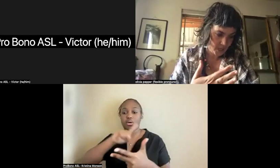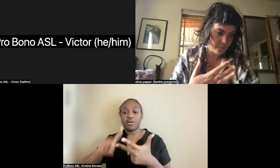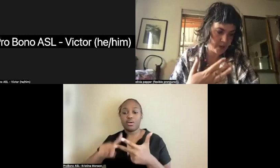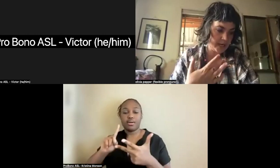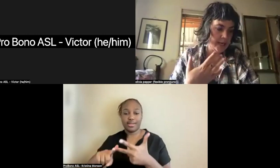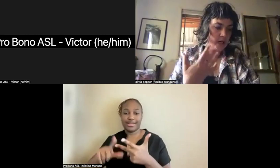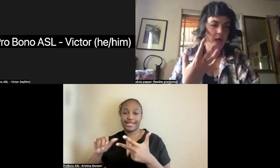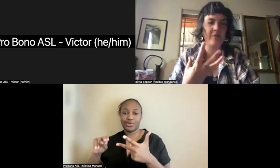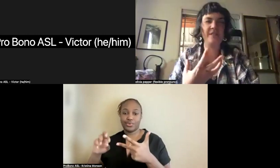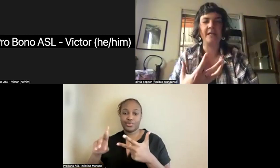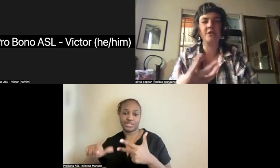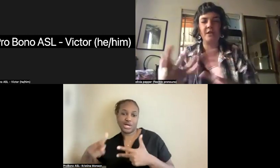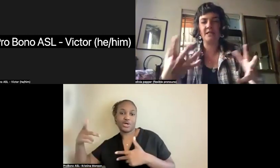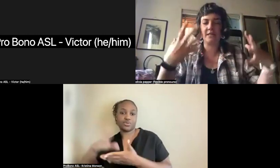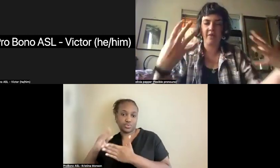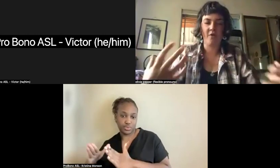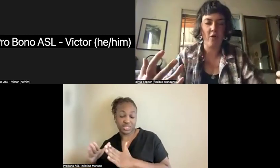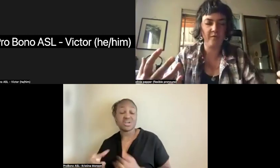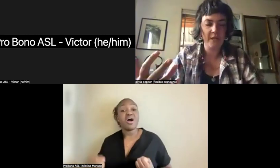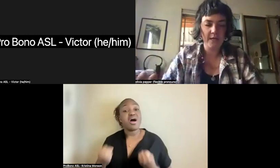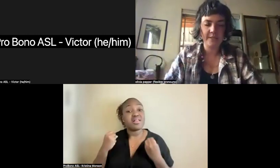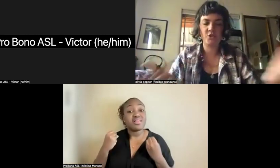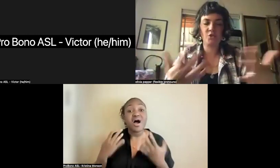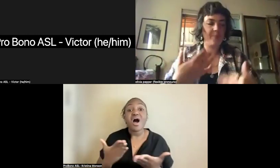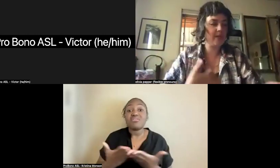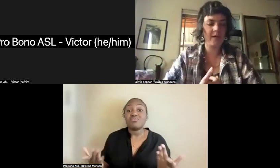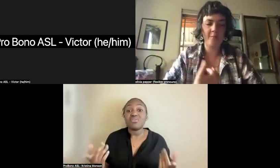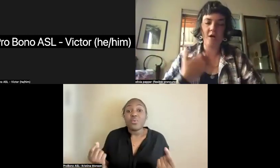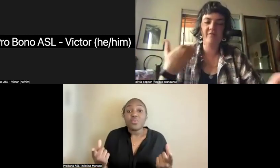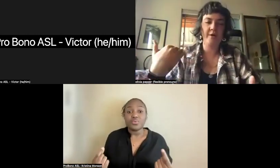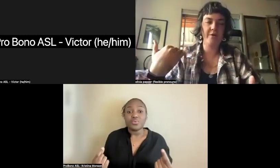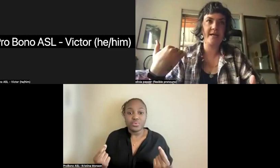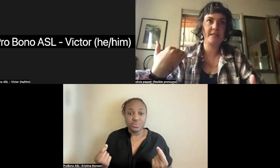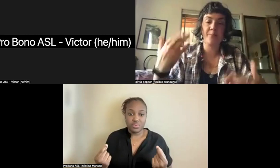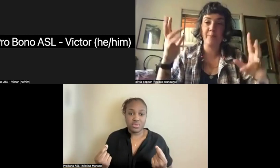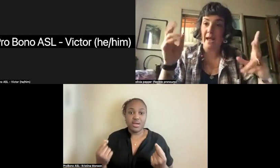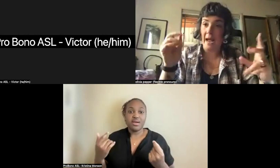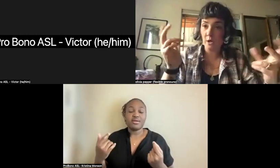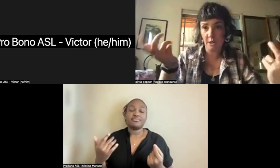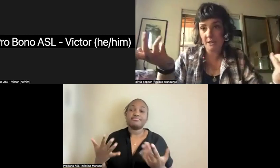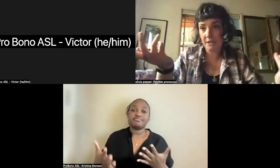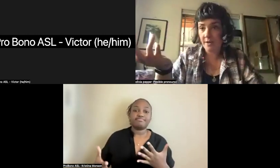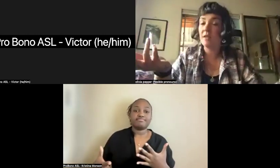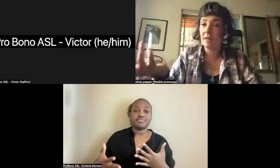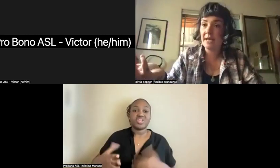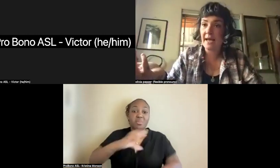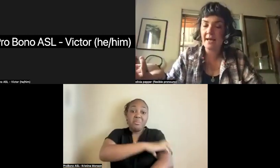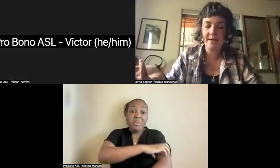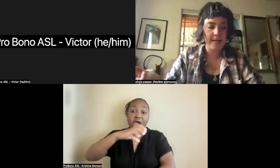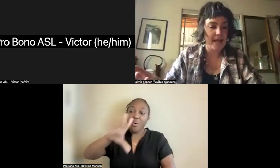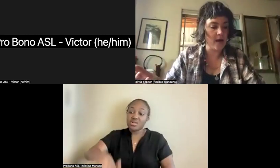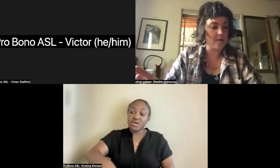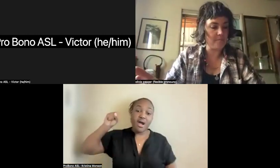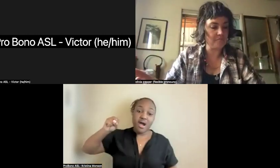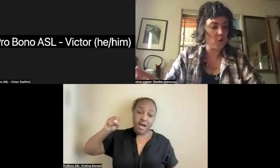But a lot of these exercises involved stripping them of various powers that they had.